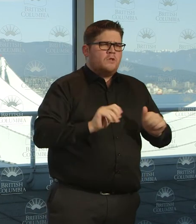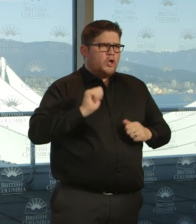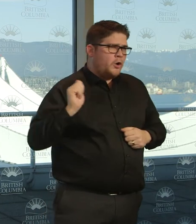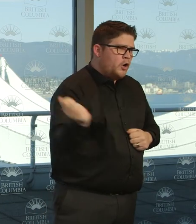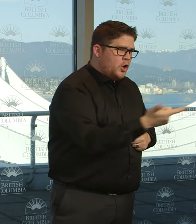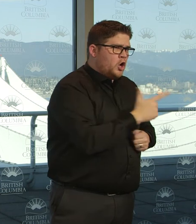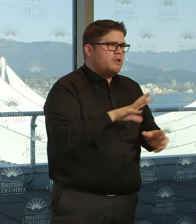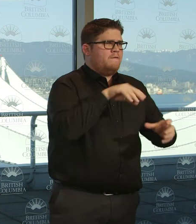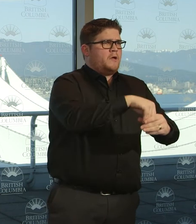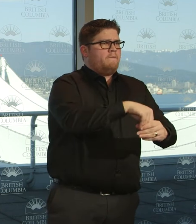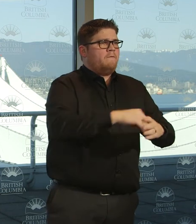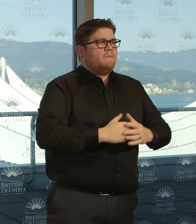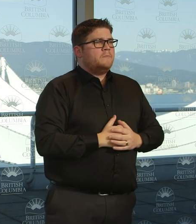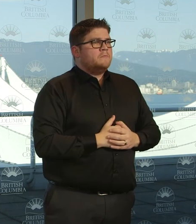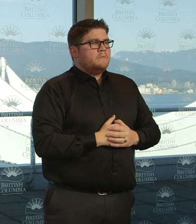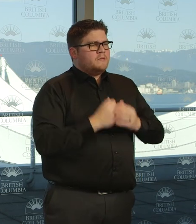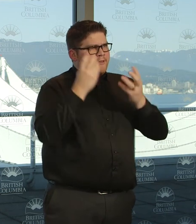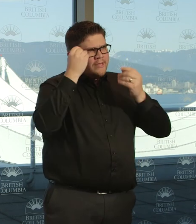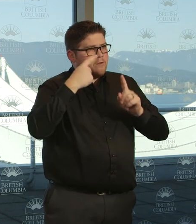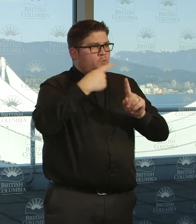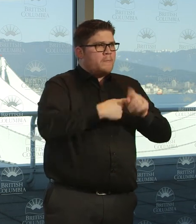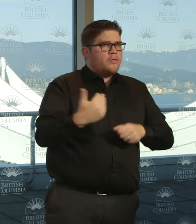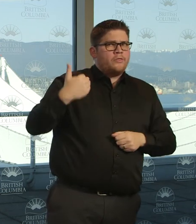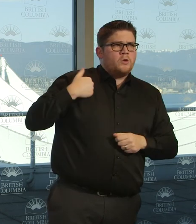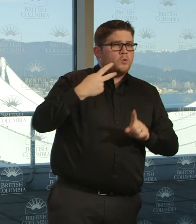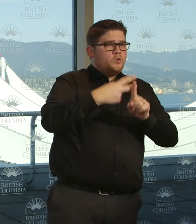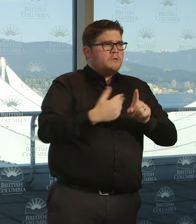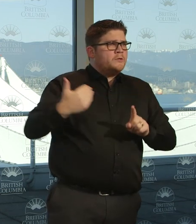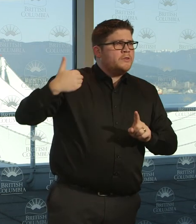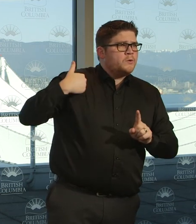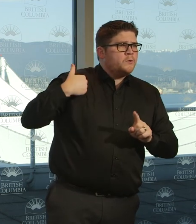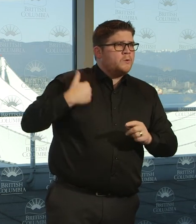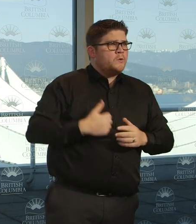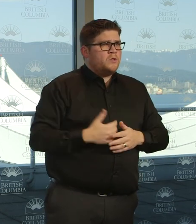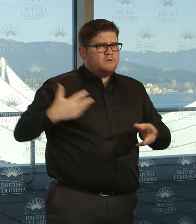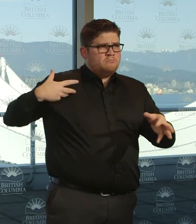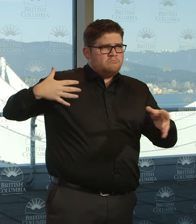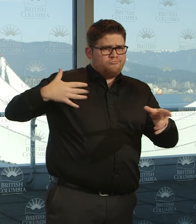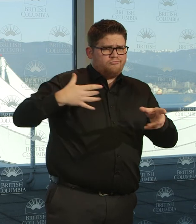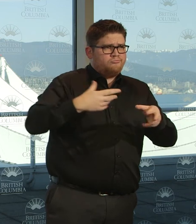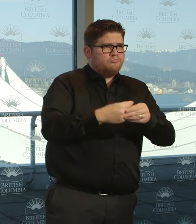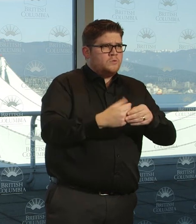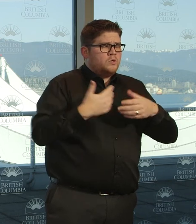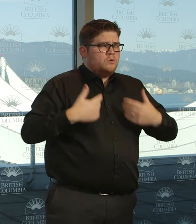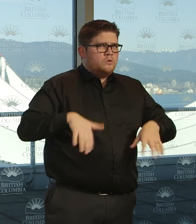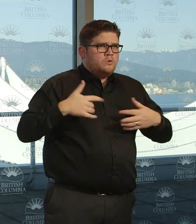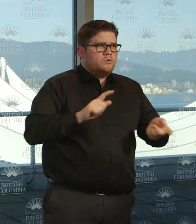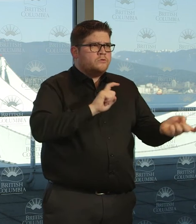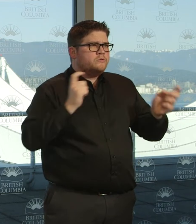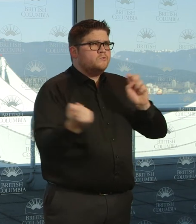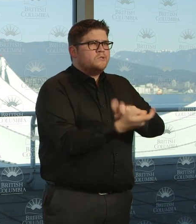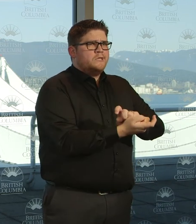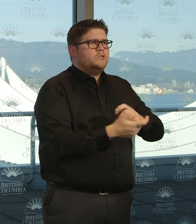we thought of these things a month ago or two months ago are truly breathtaking. We've asked people not to travel outside of Canada.